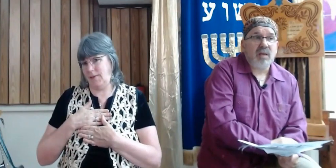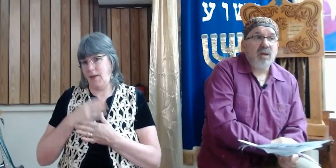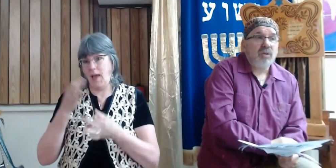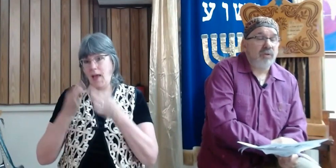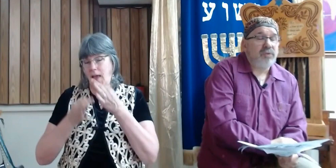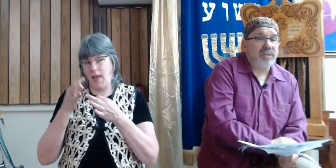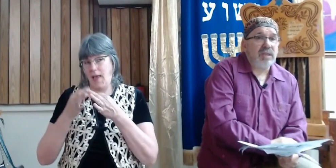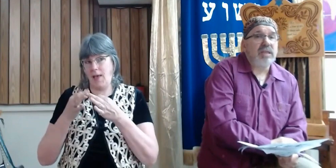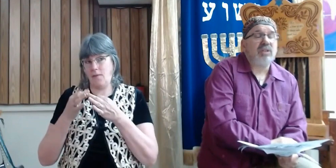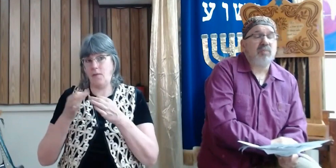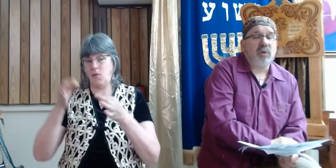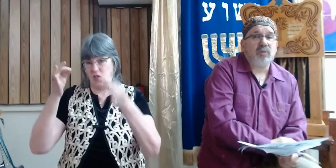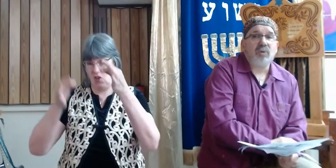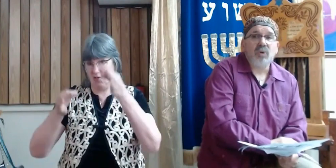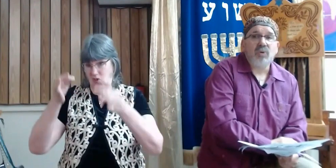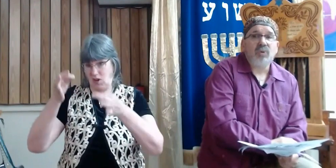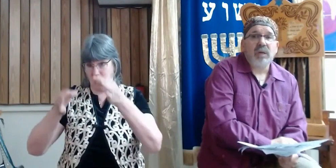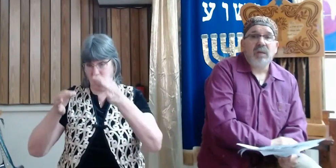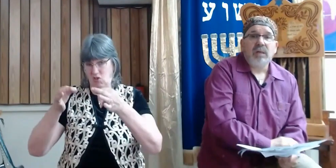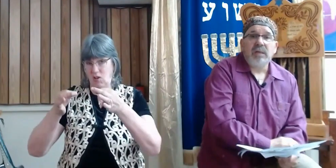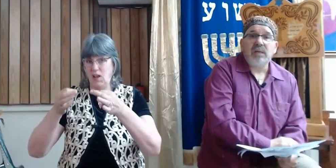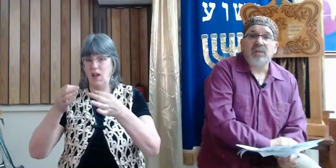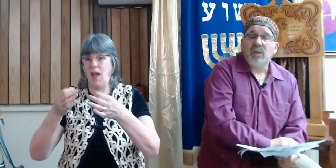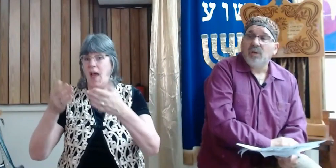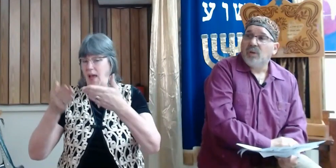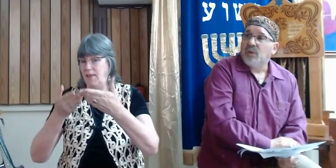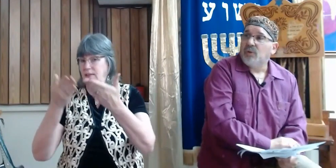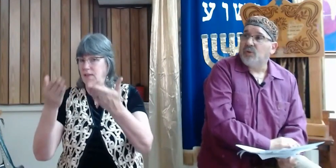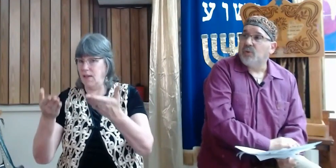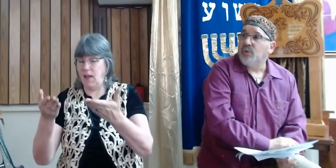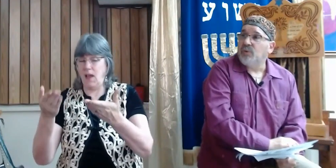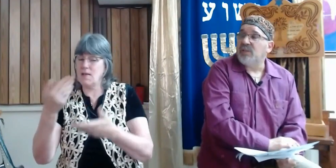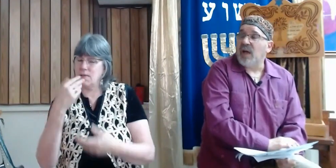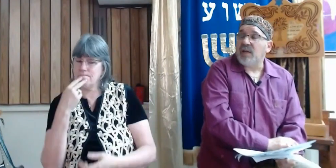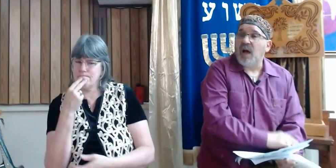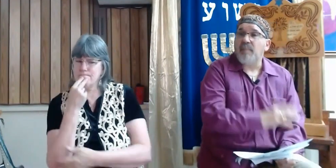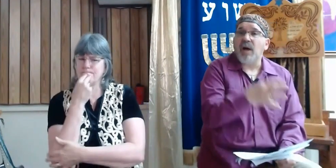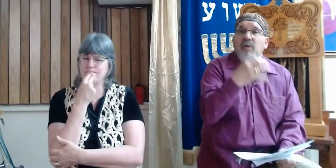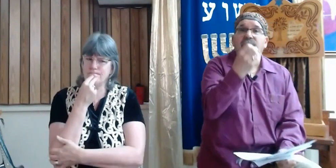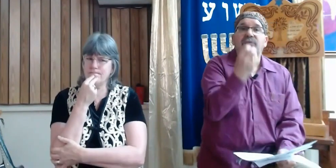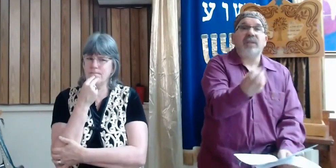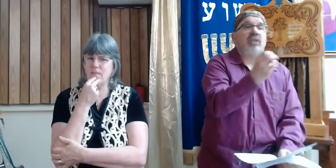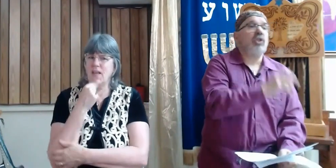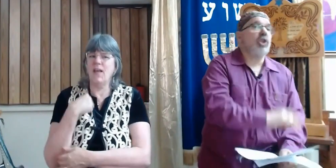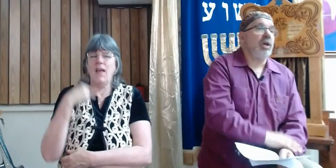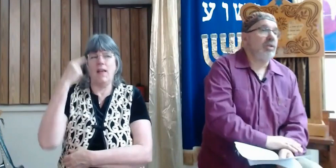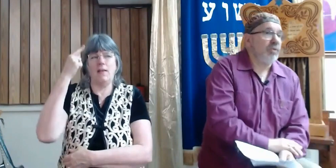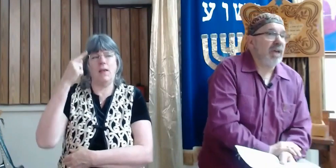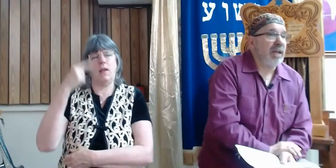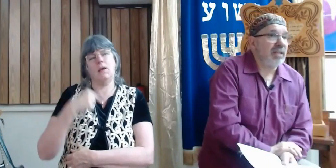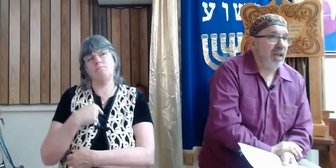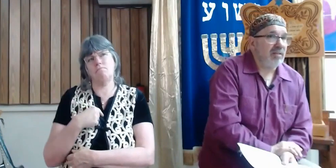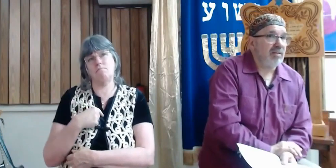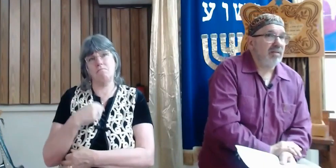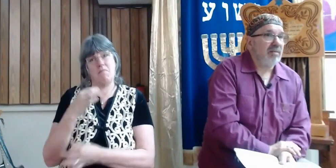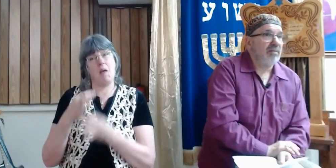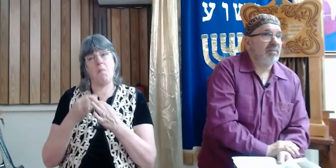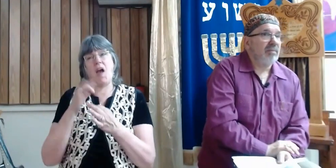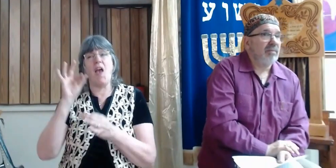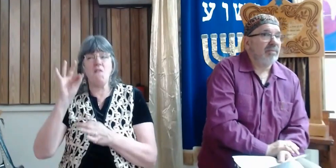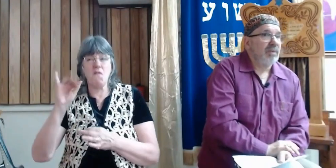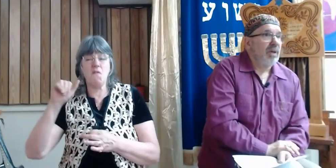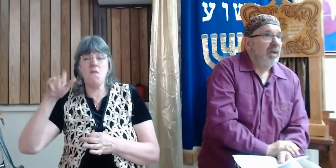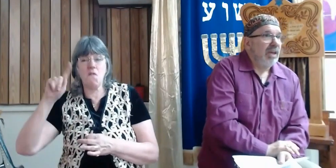the case, the first thing he's supposed to do is to decide, am I a fit judge for that case?